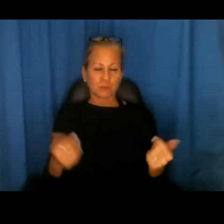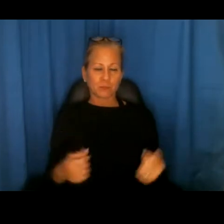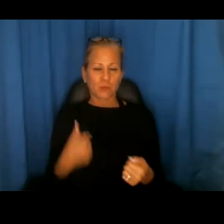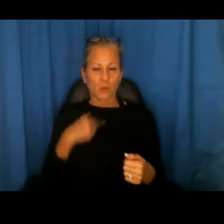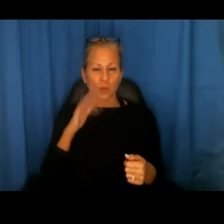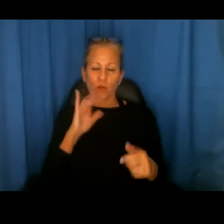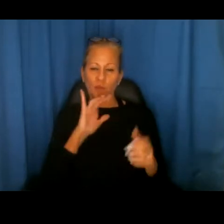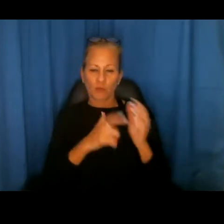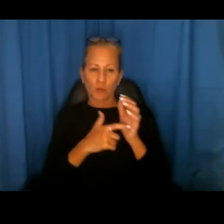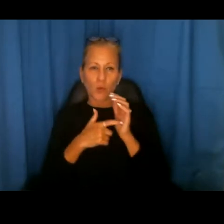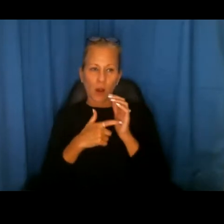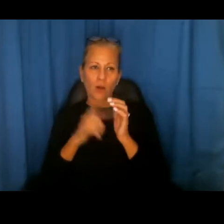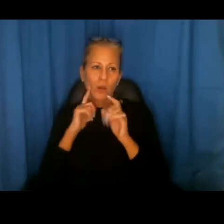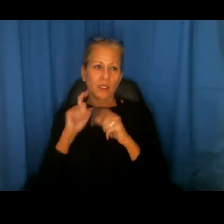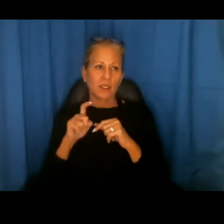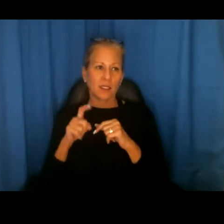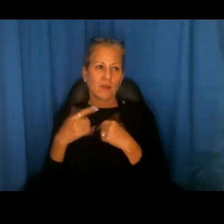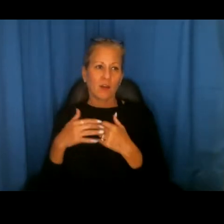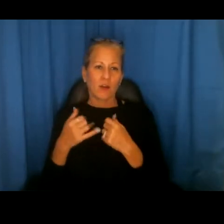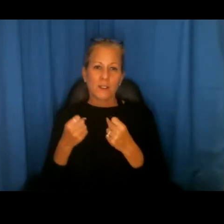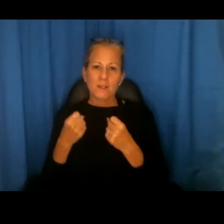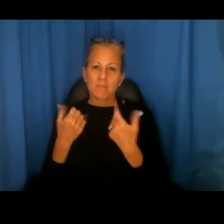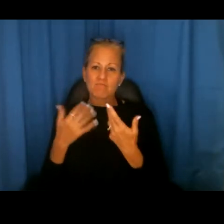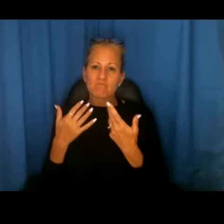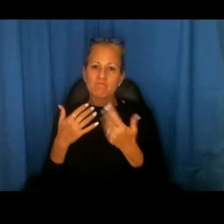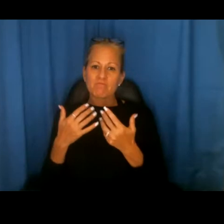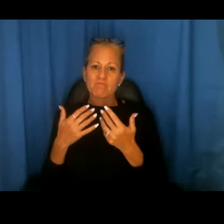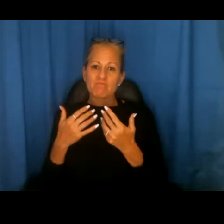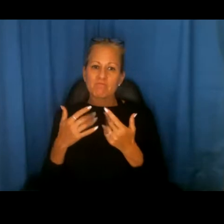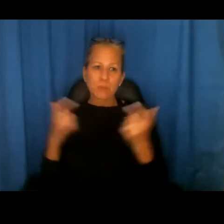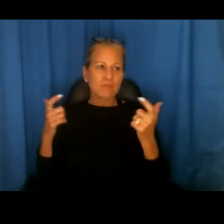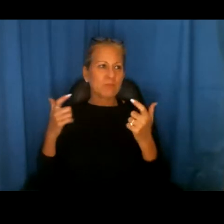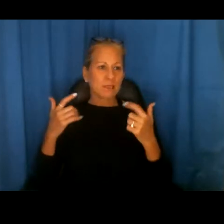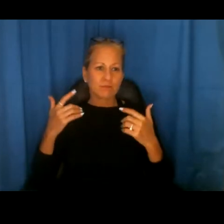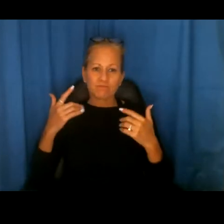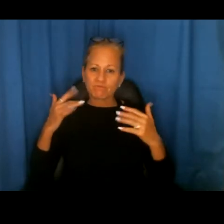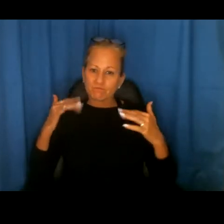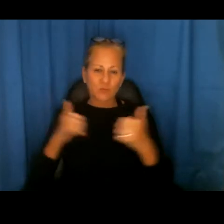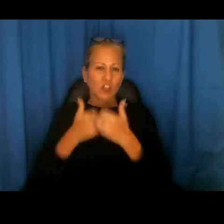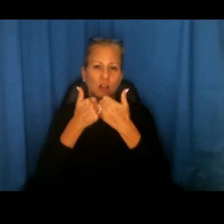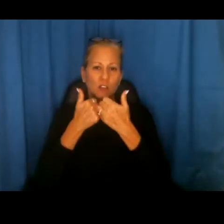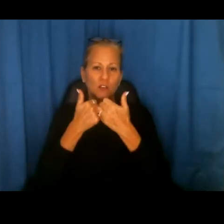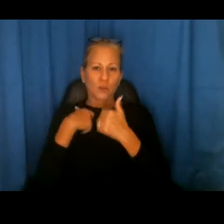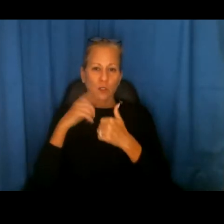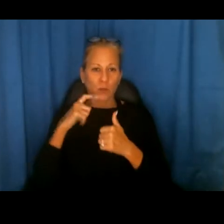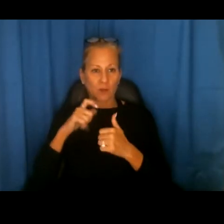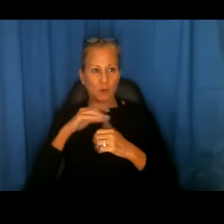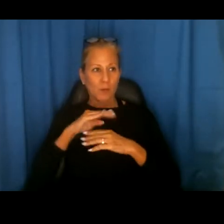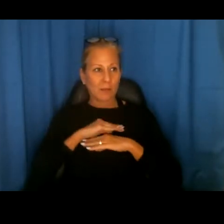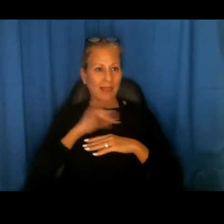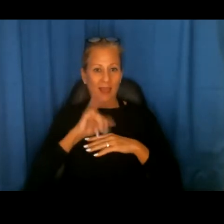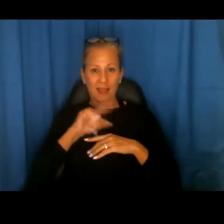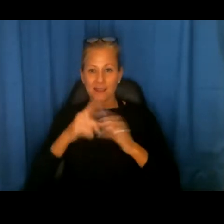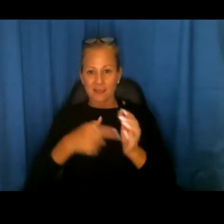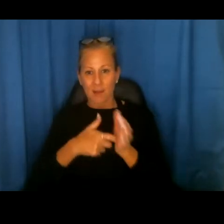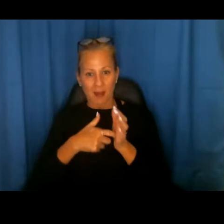require, uh, we're going to need very bold steps, uh, if we are going to meet the challenge, if we're going to meet the demand right now, um,